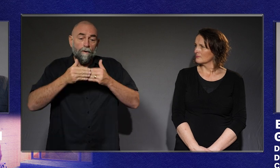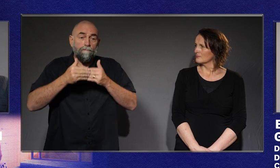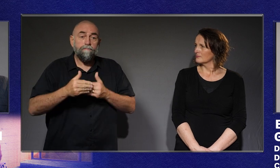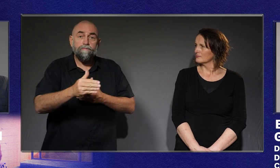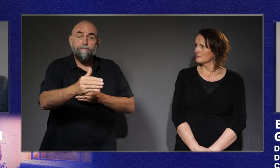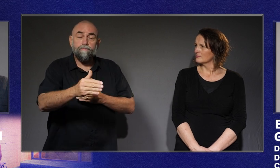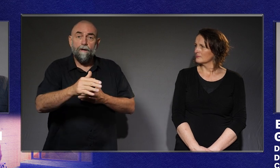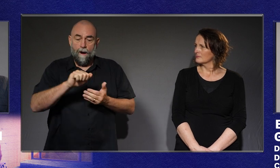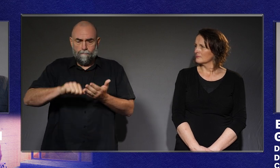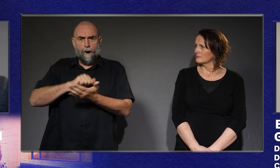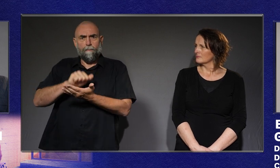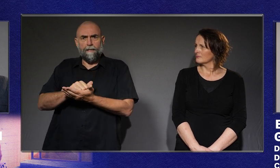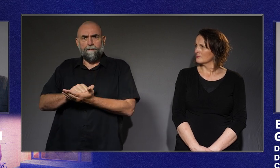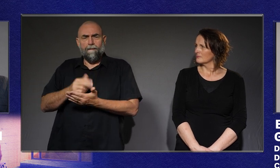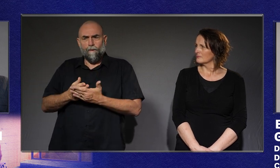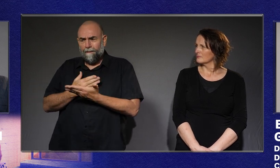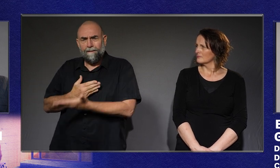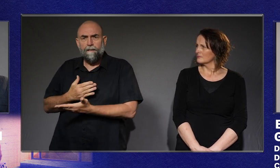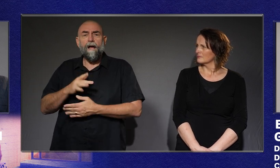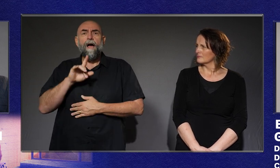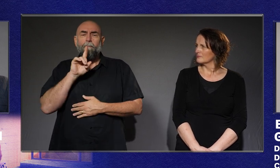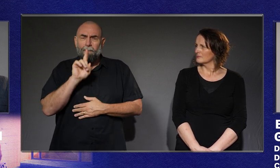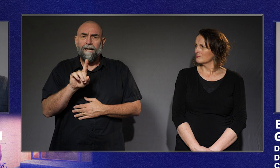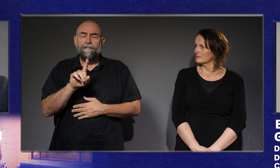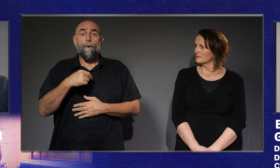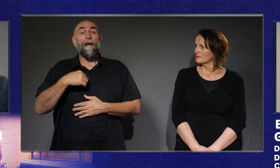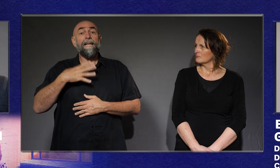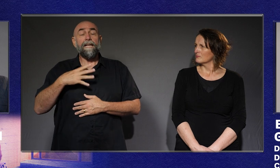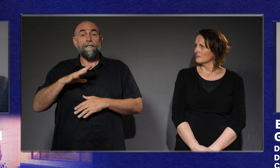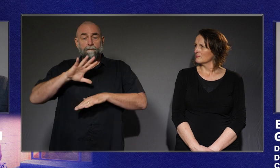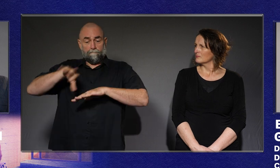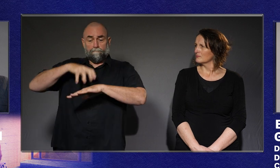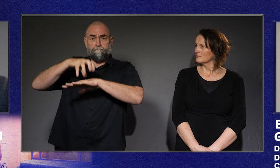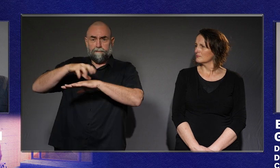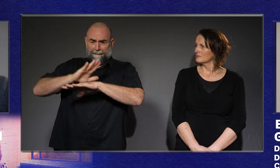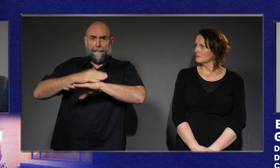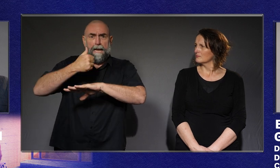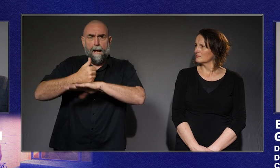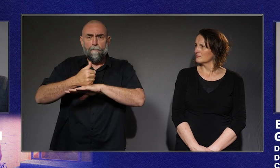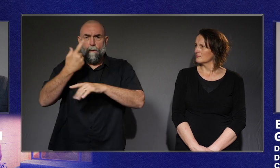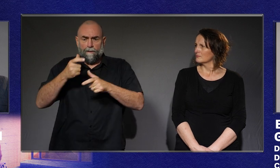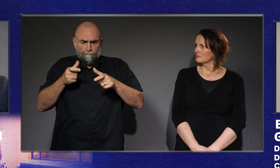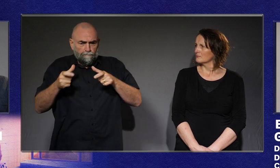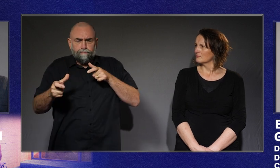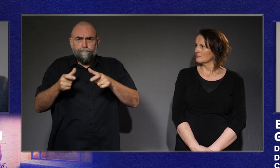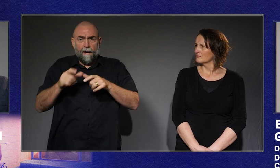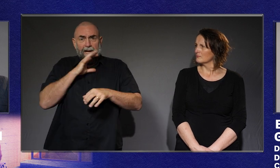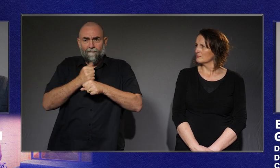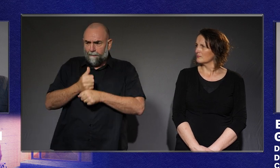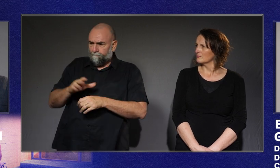appropriate. Instead, what we need is a regulatory regime where, for example, a regulator can